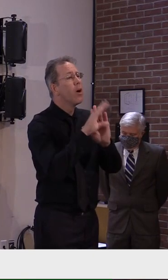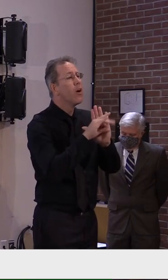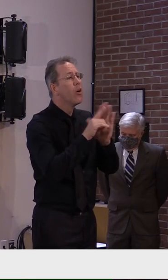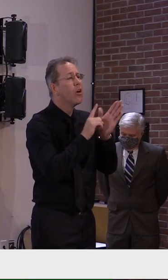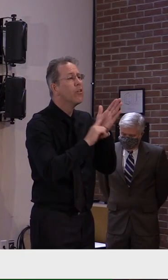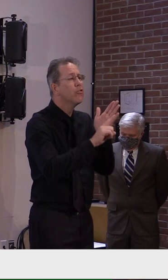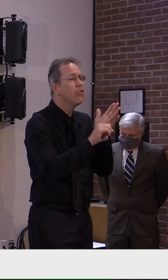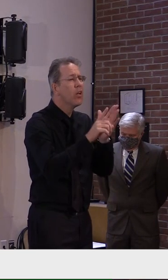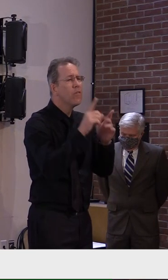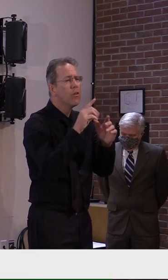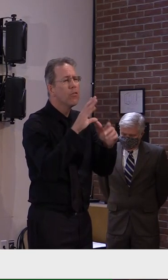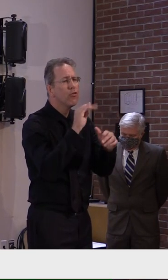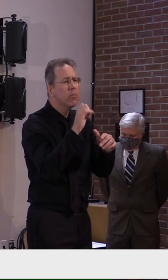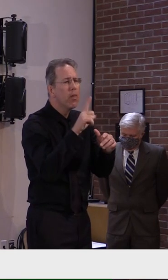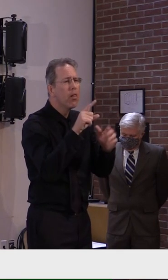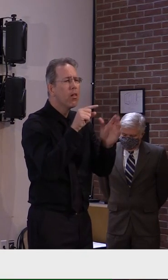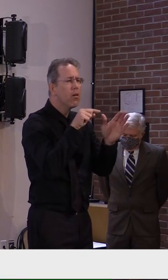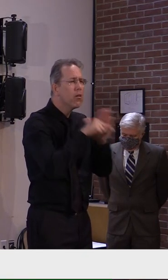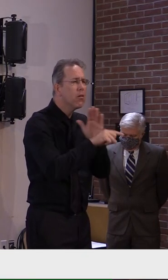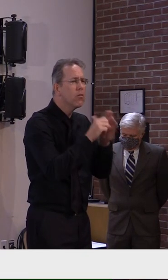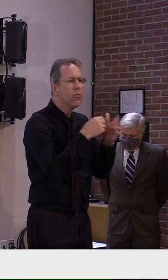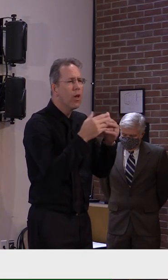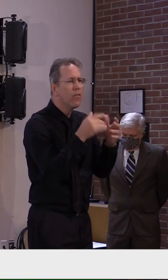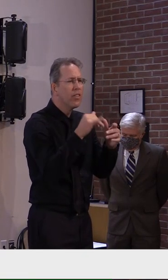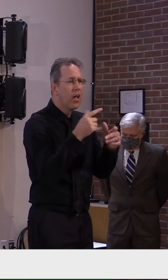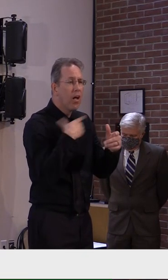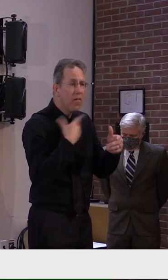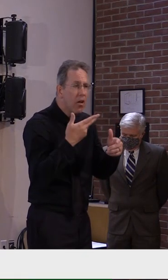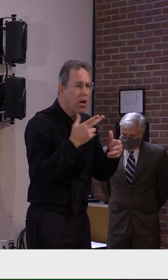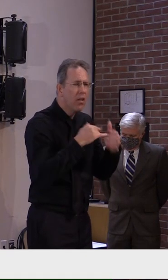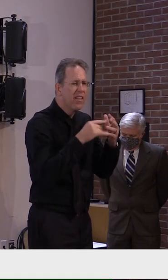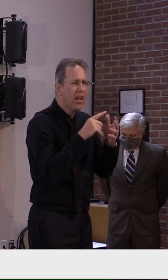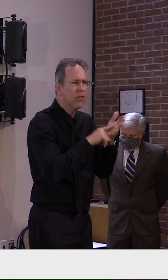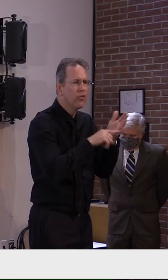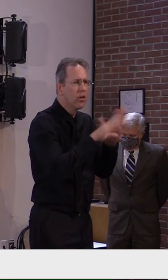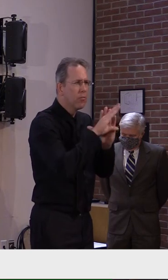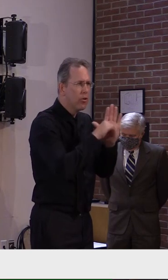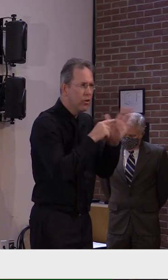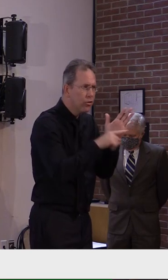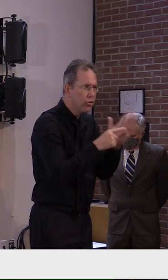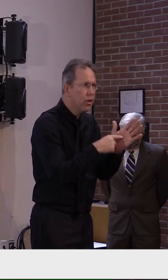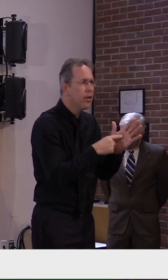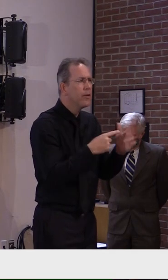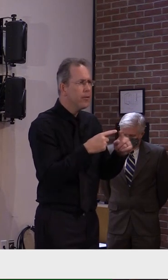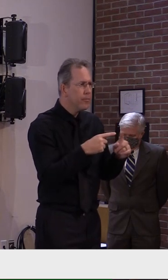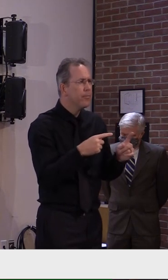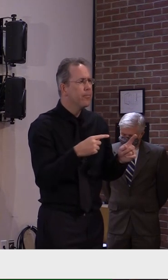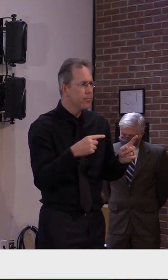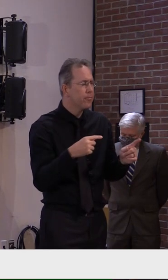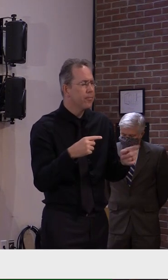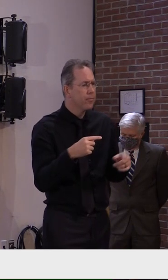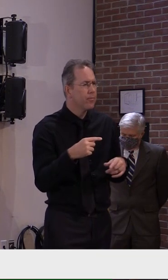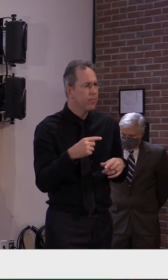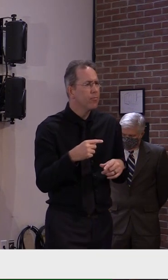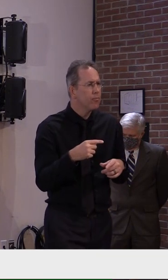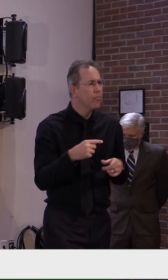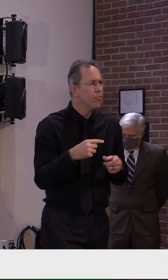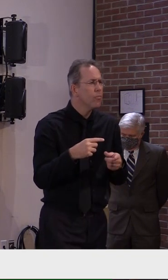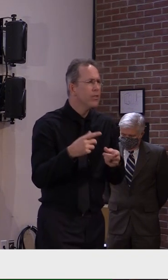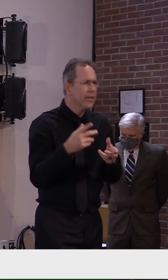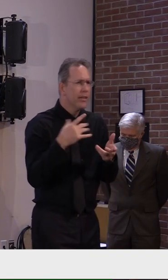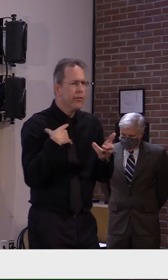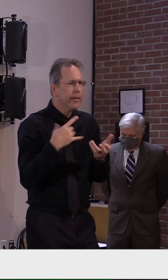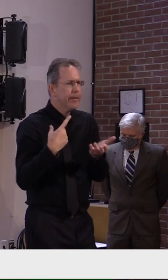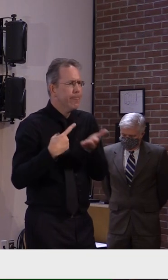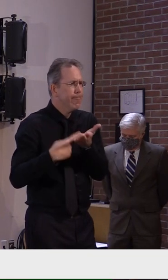Um, we've worked on this all the time. Governor, Commissioner Harris and I were working on a case in, uh, Franklin County, assisting a secret tenant